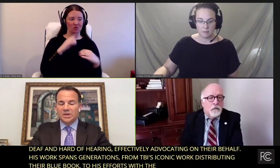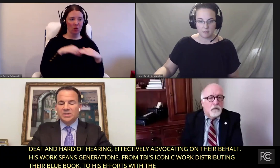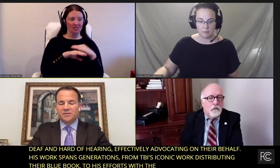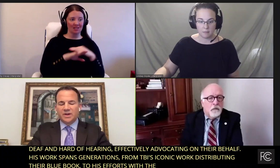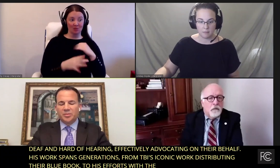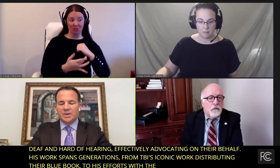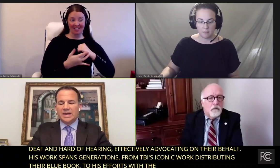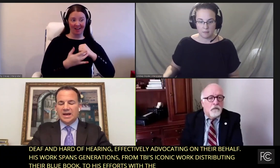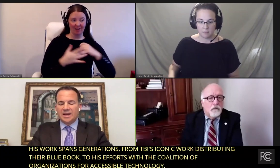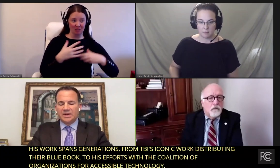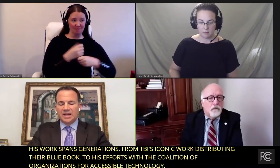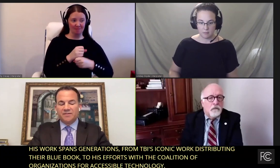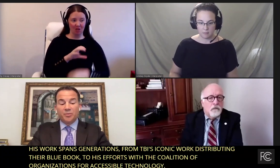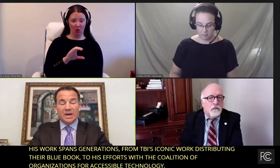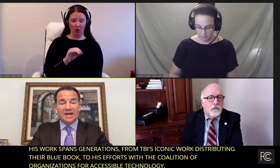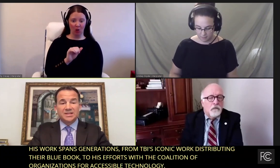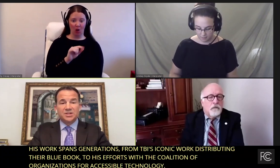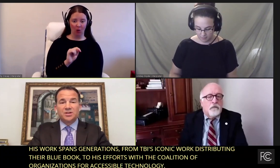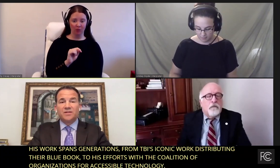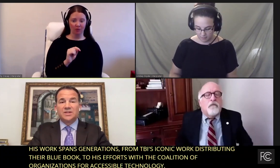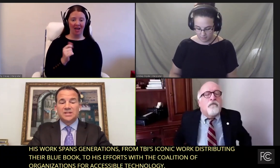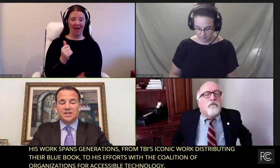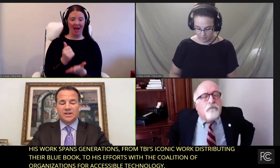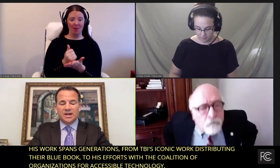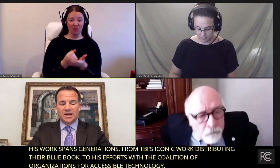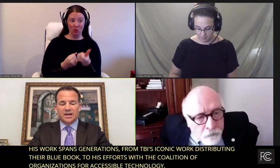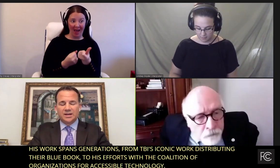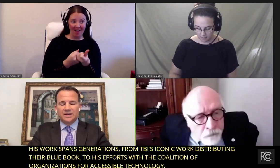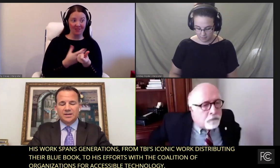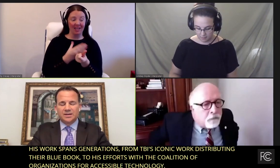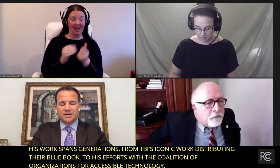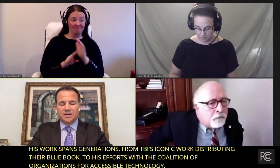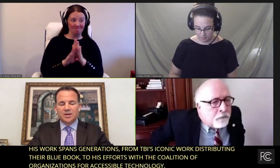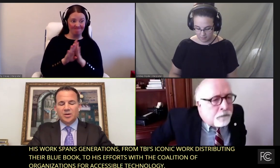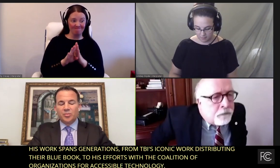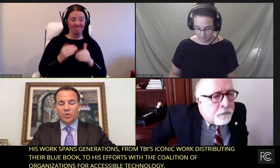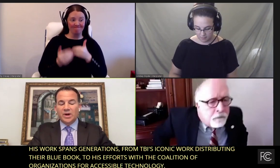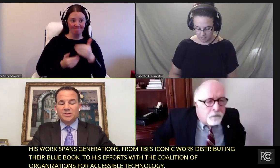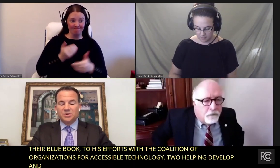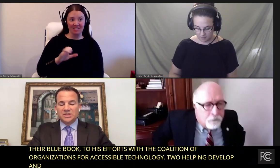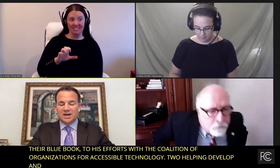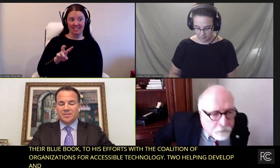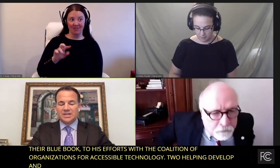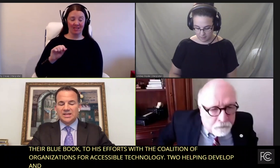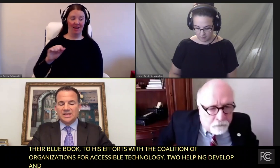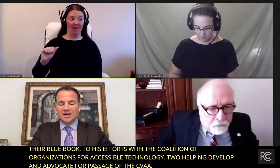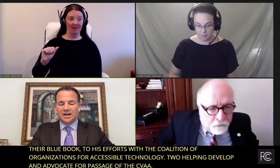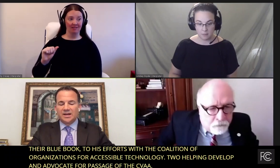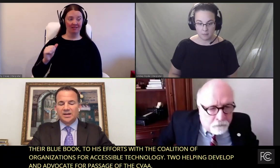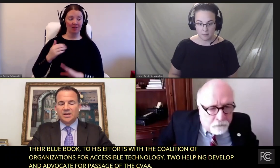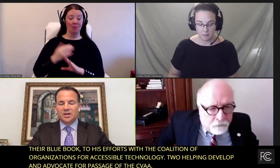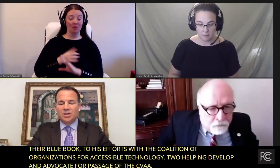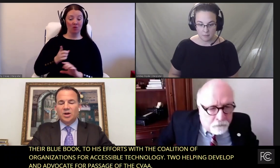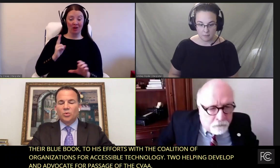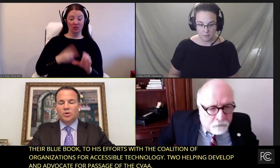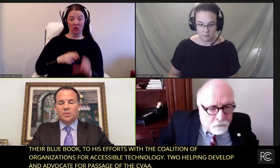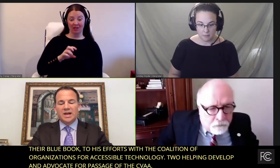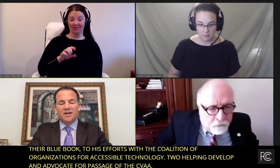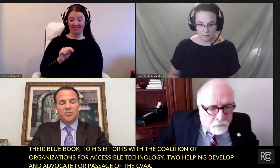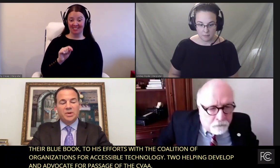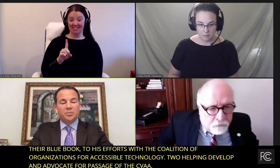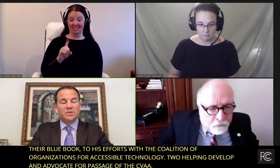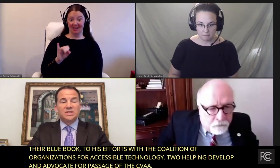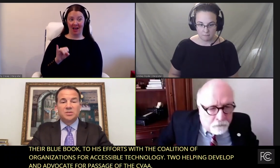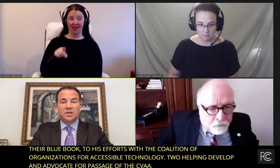to helping to develop and advocate for passage of the CVAA. Prior to his time at TDI, Claude